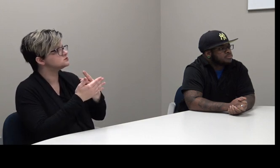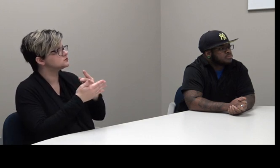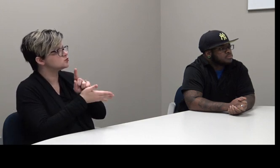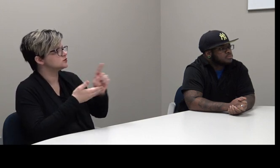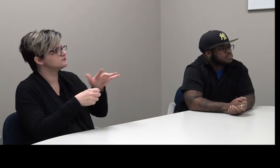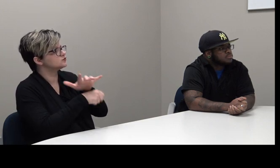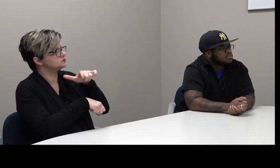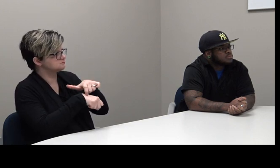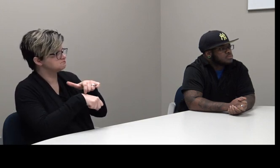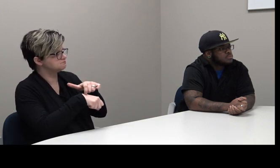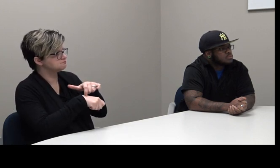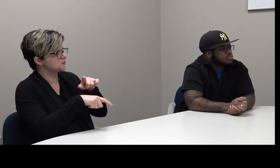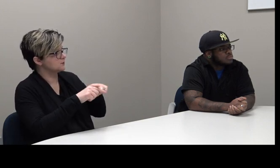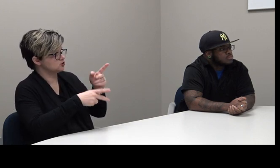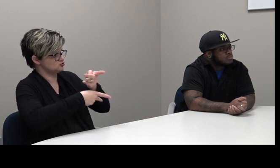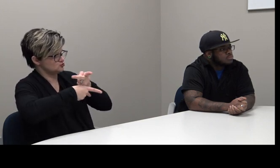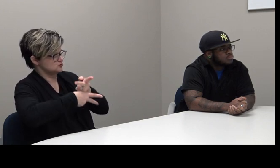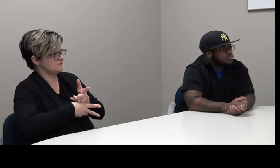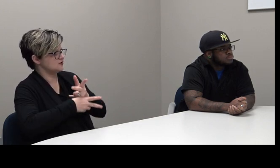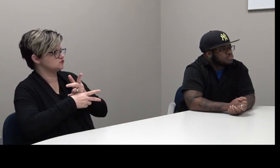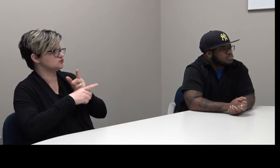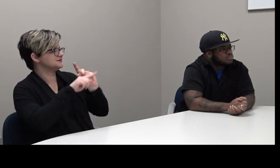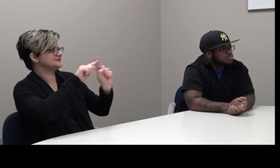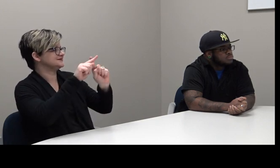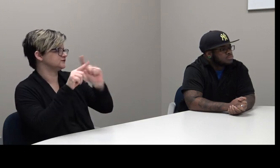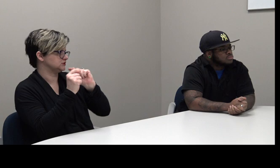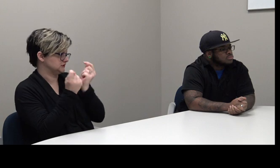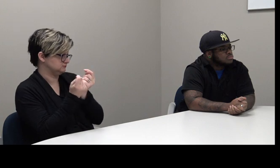but you will supervise various teams